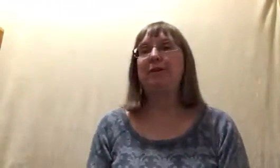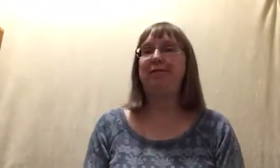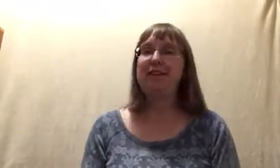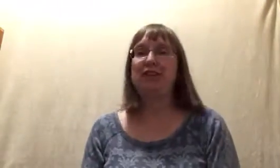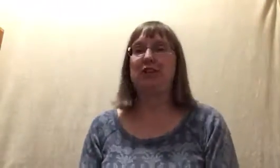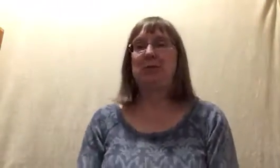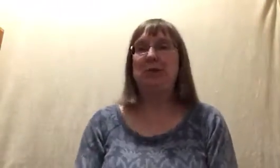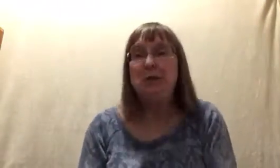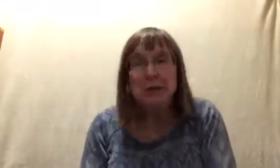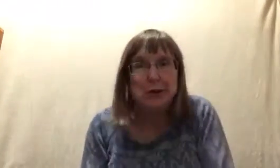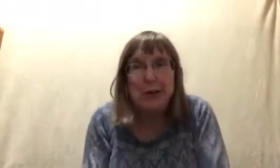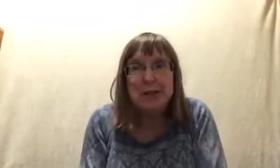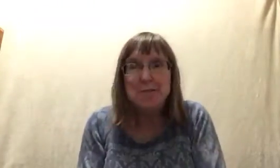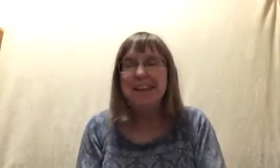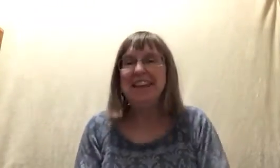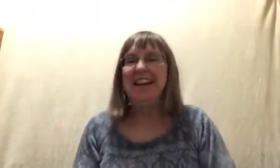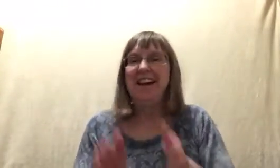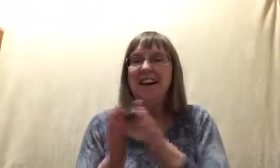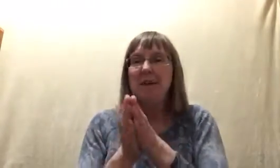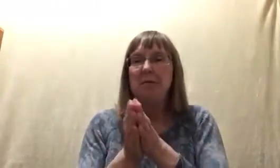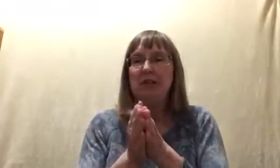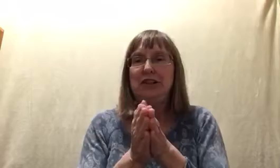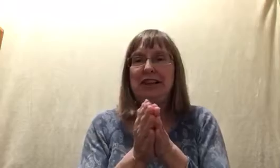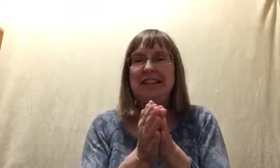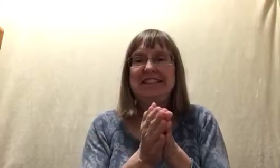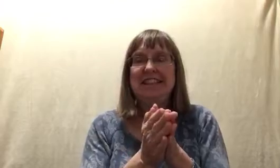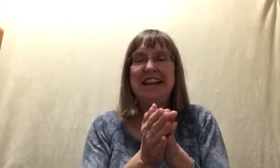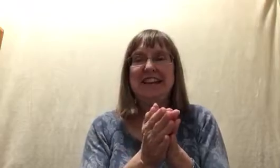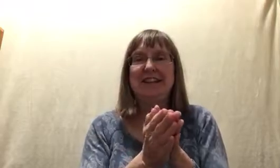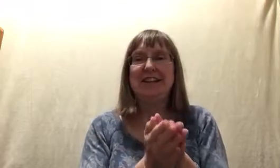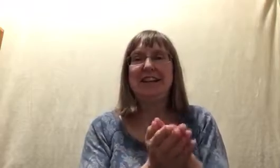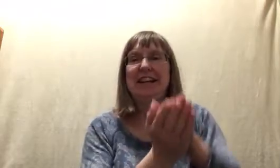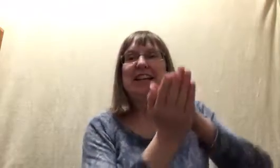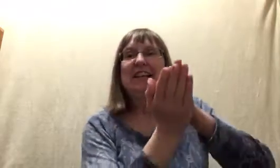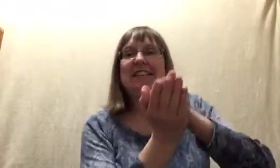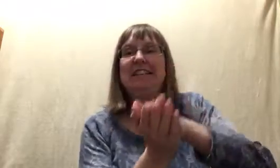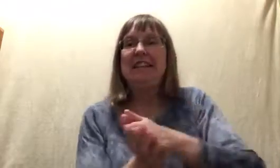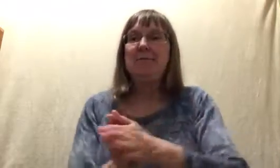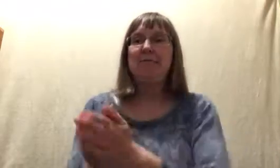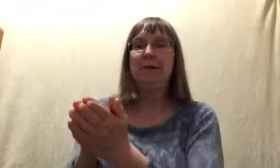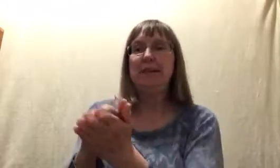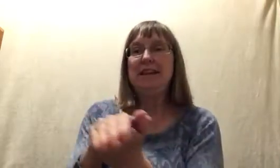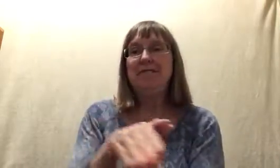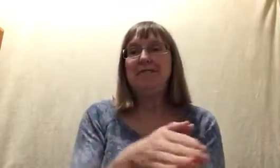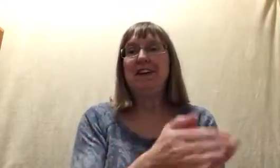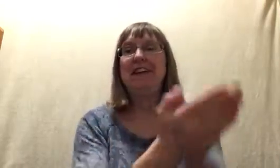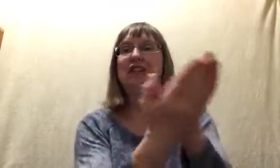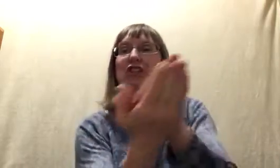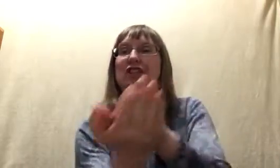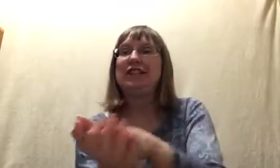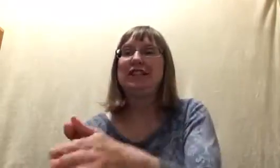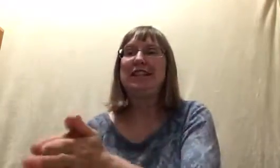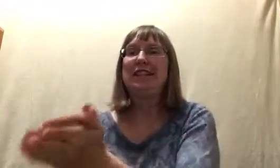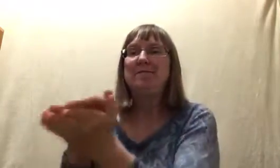Fish. Will you join me? Put your hands together. Slippery fish, slippery